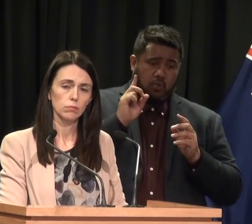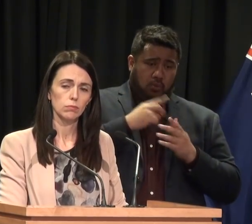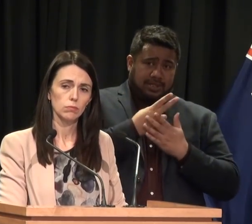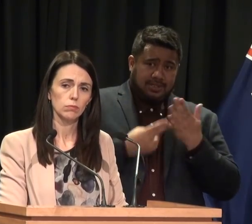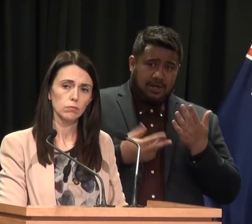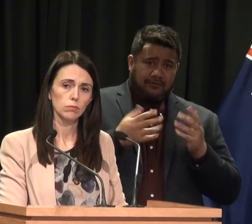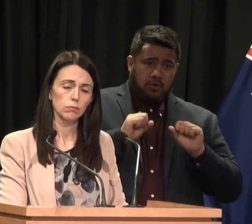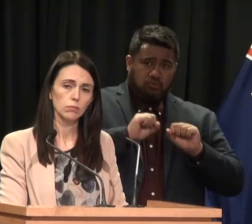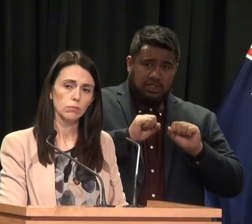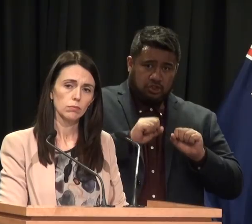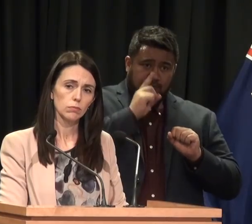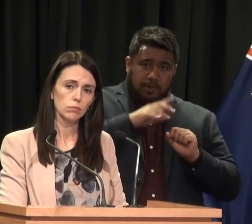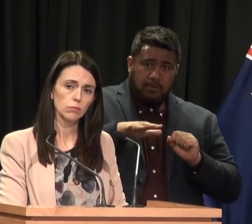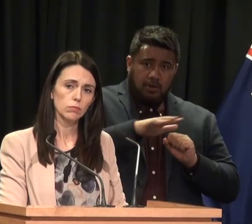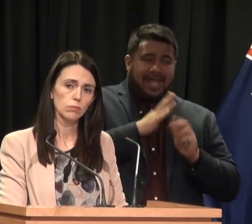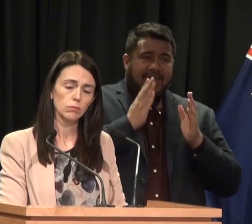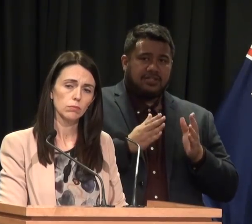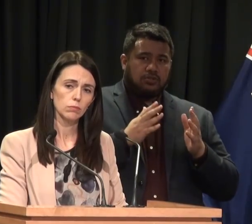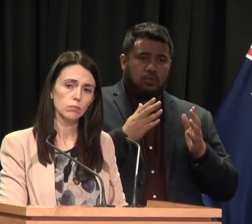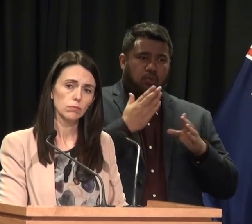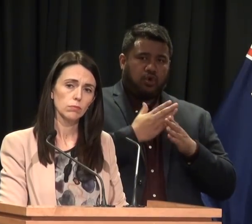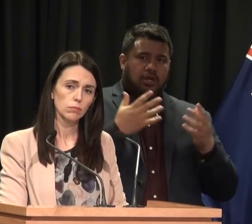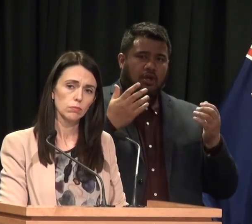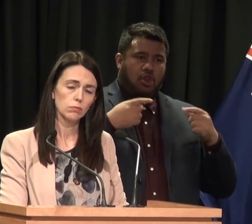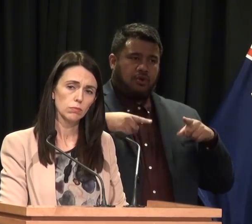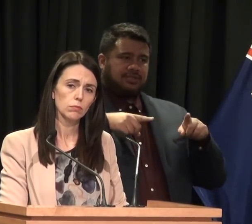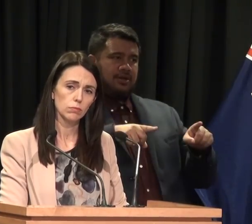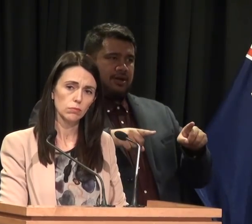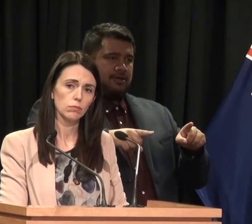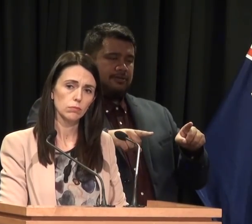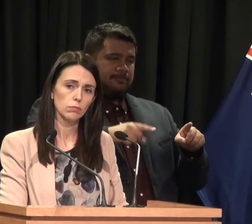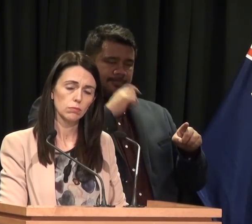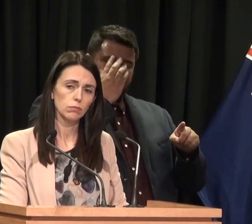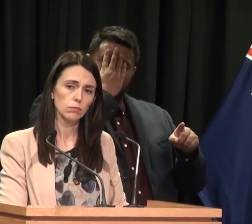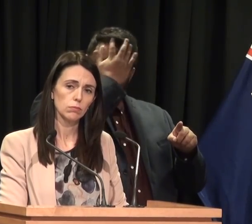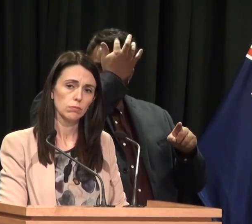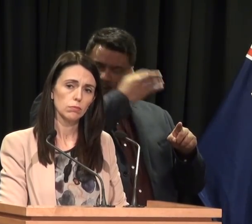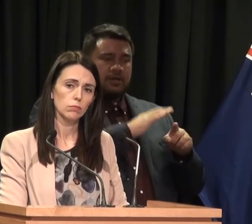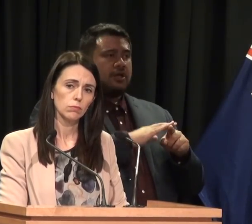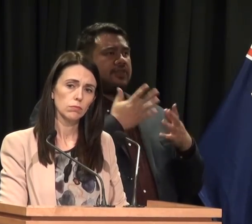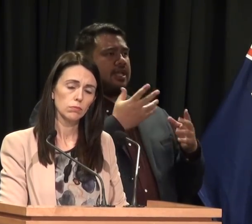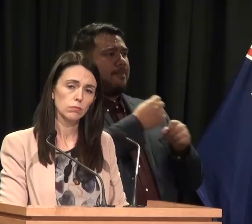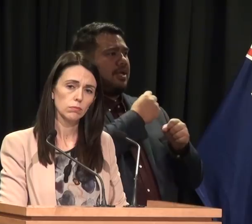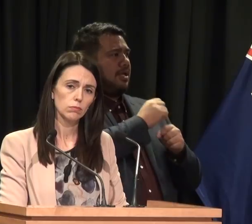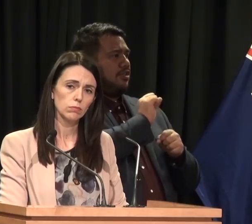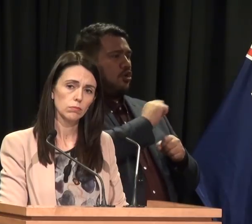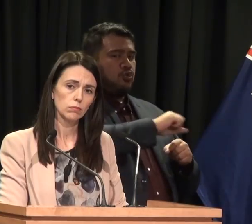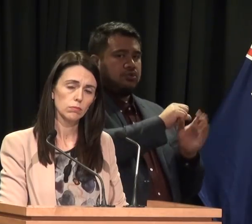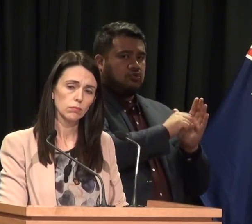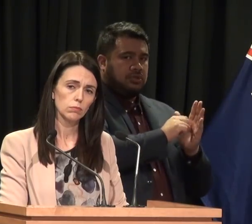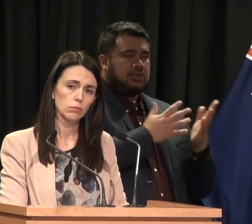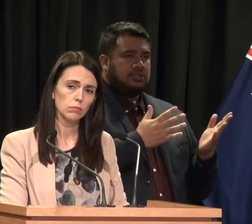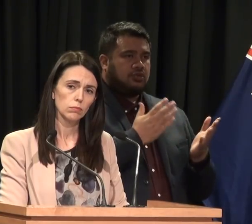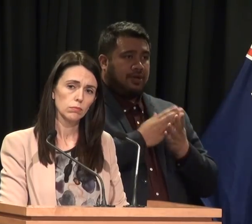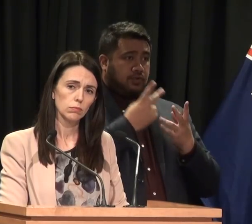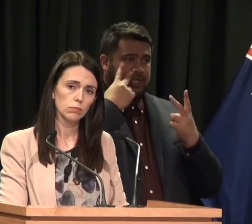depositor protection would work alongside that for a large bank that was covered by open banking resolution. So we have to see how the two of